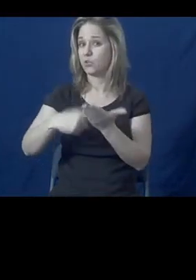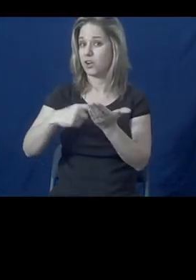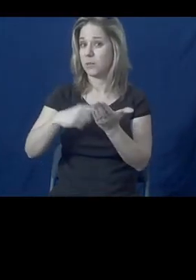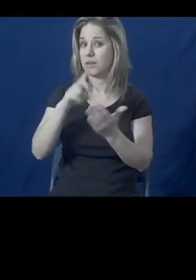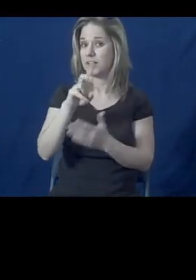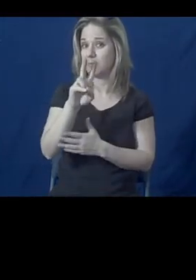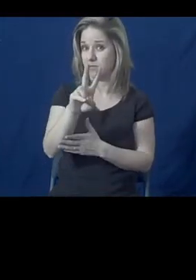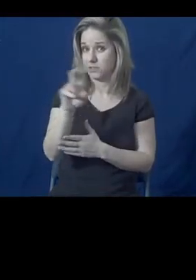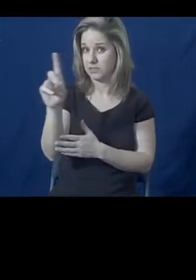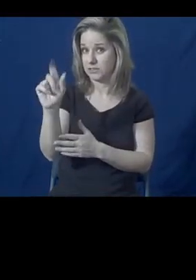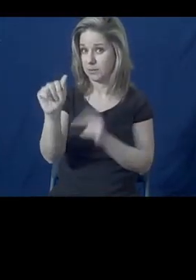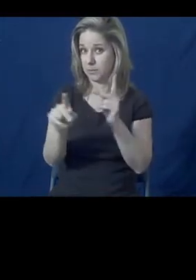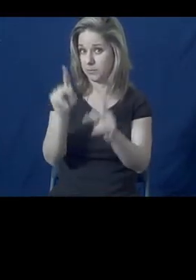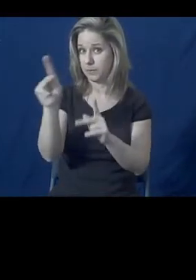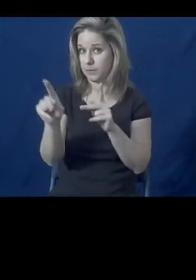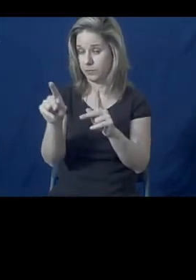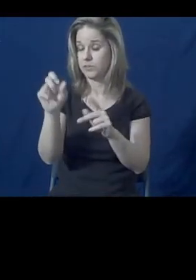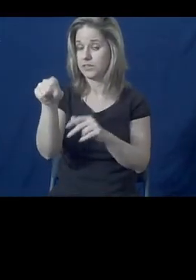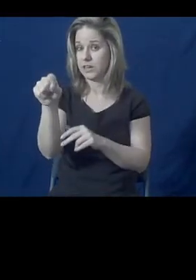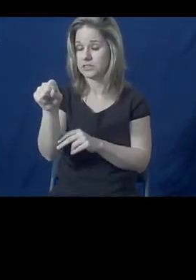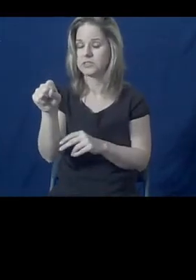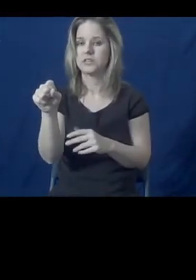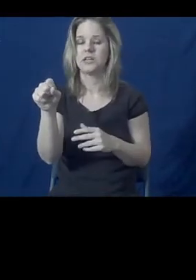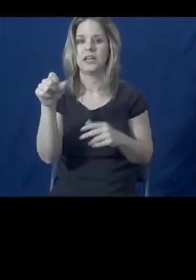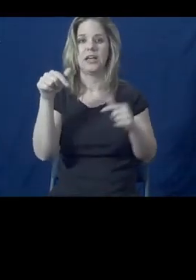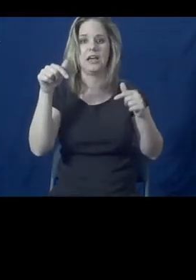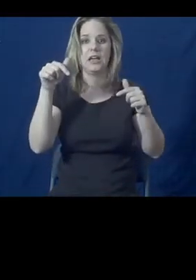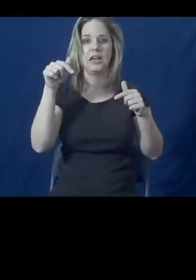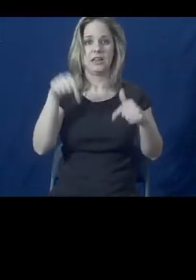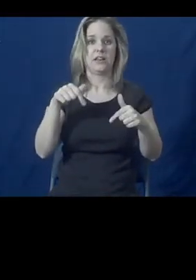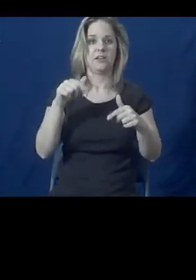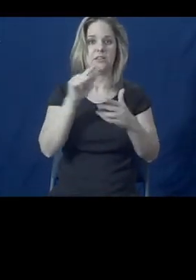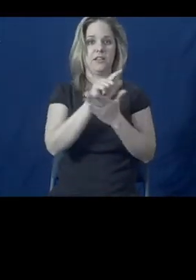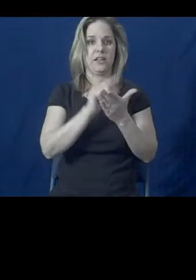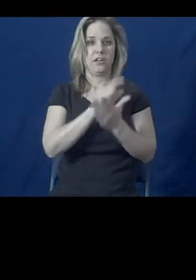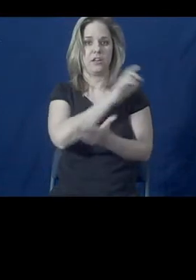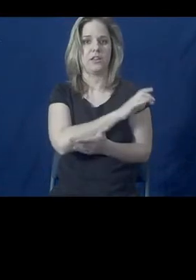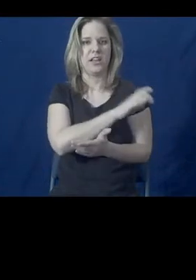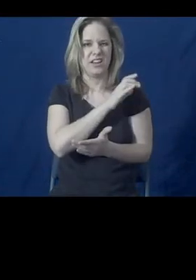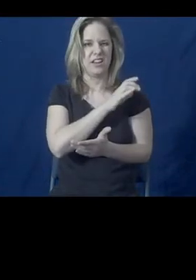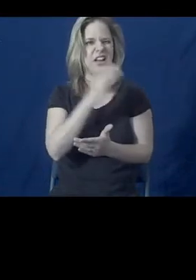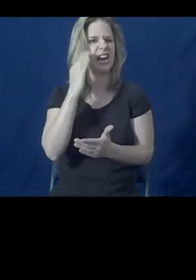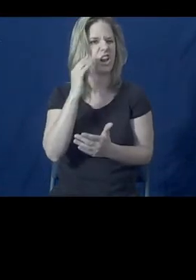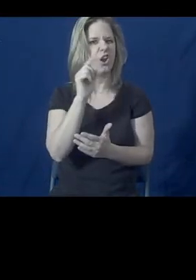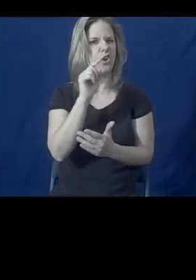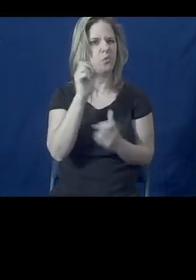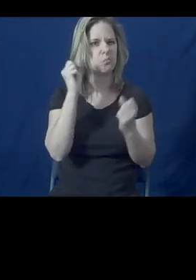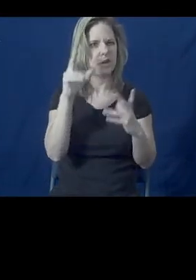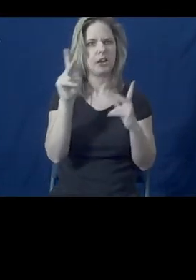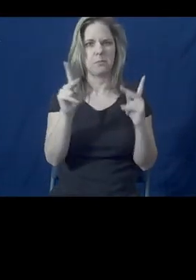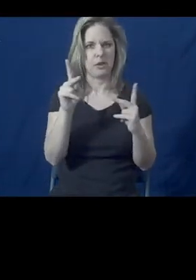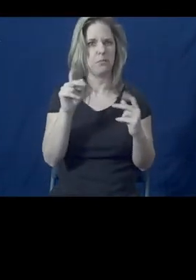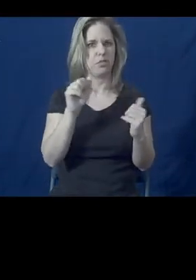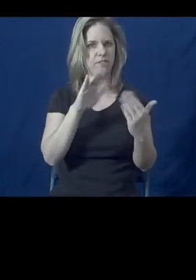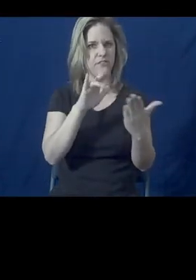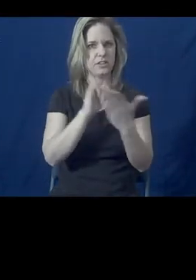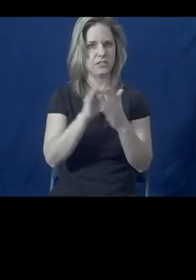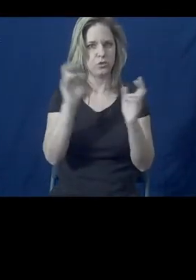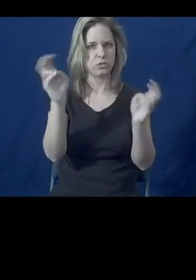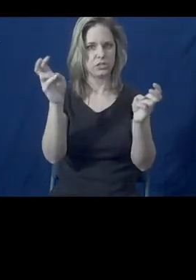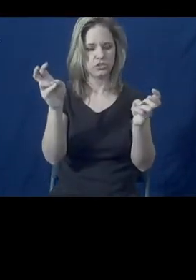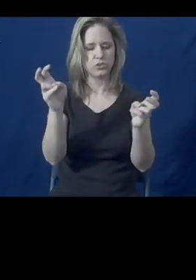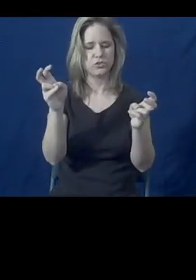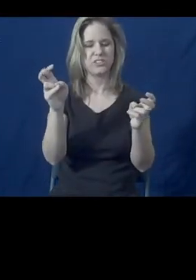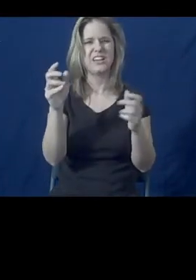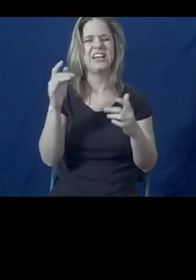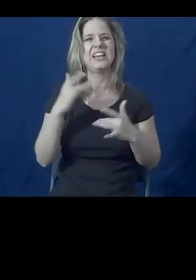people with disabilities, we at the legal clinic, and I think a lot of folks who deal with these issues, we